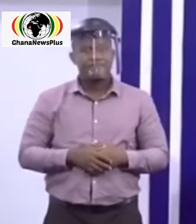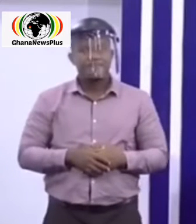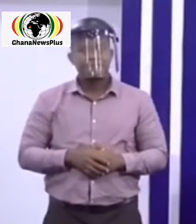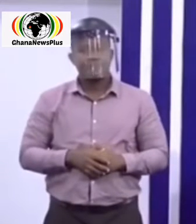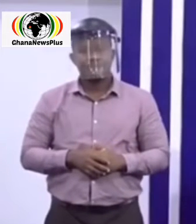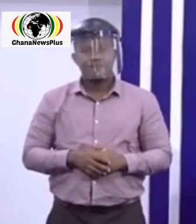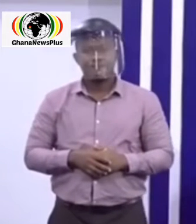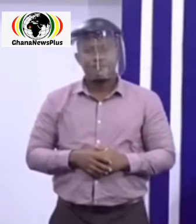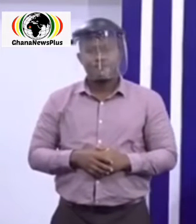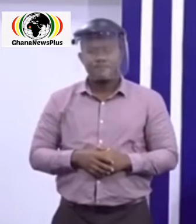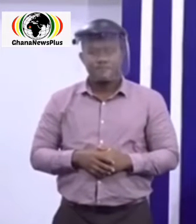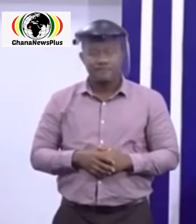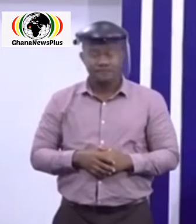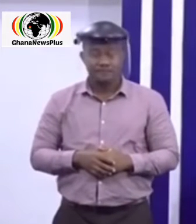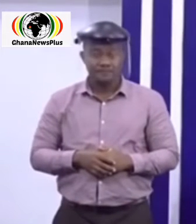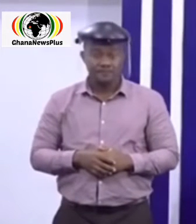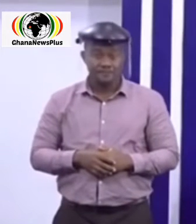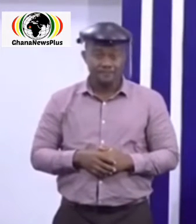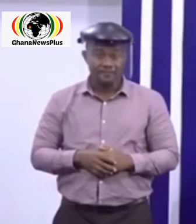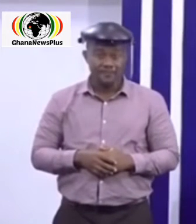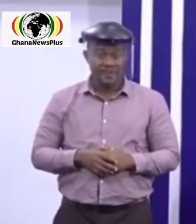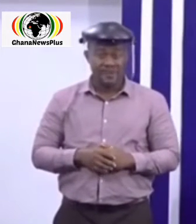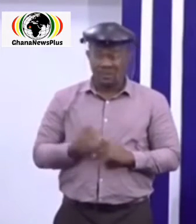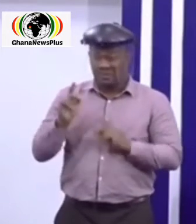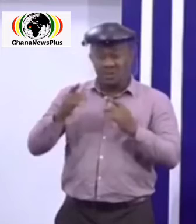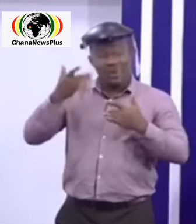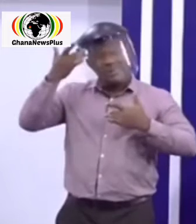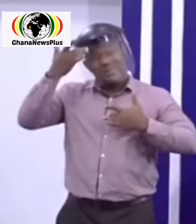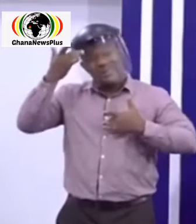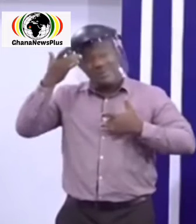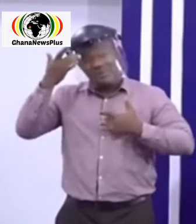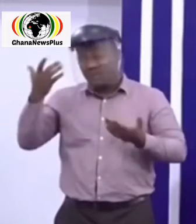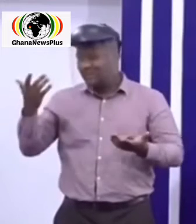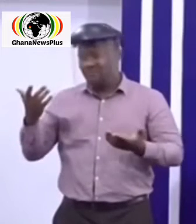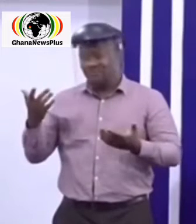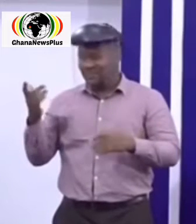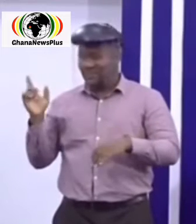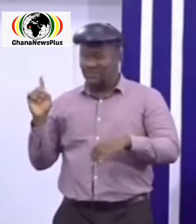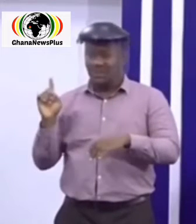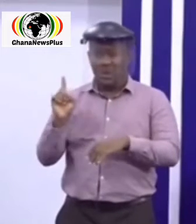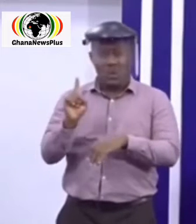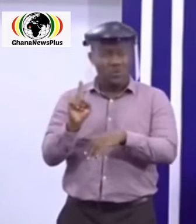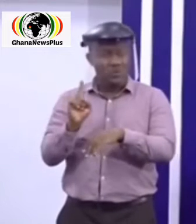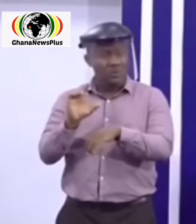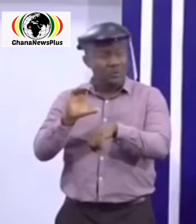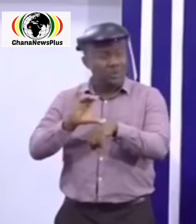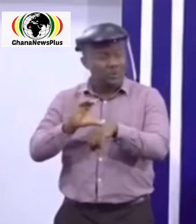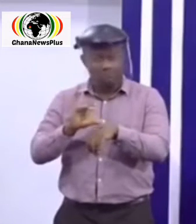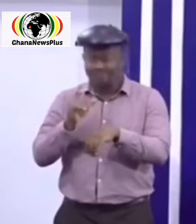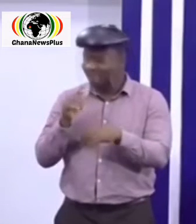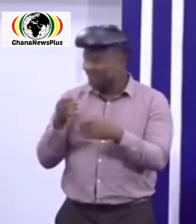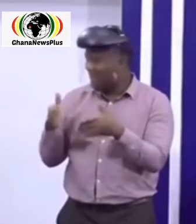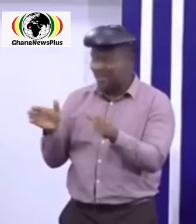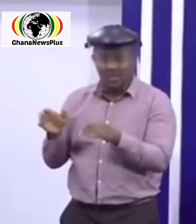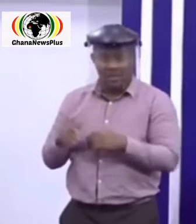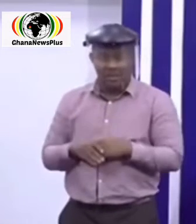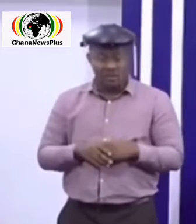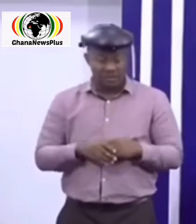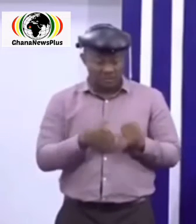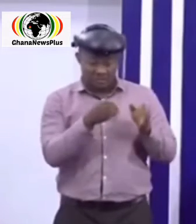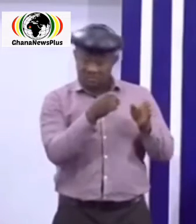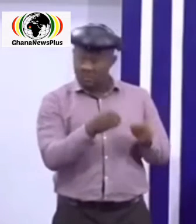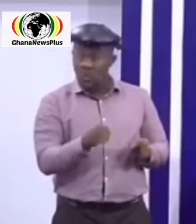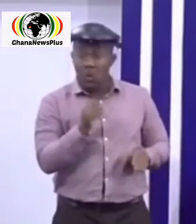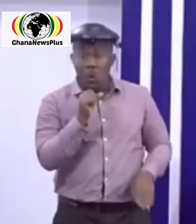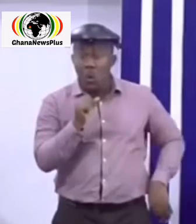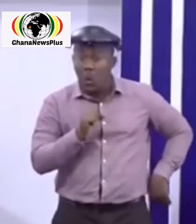unwell persons unwell not allowed to attend church older persons and people of